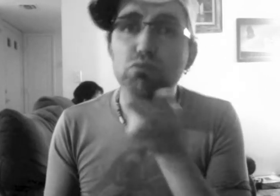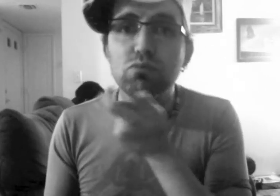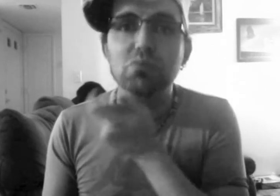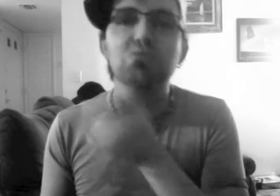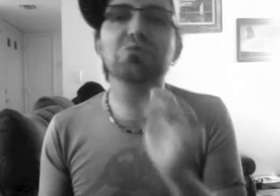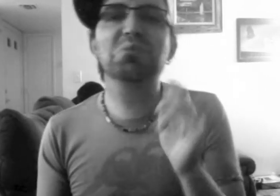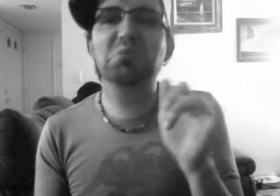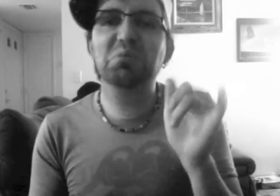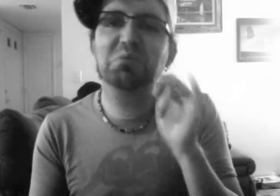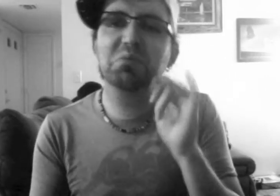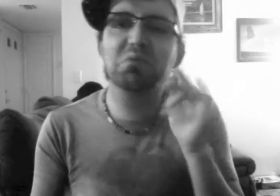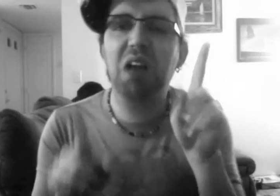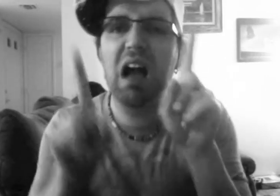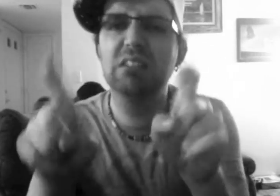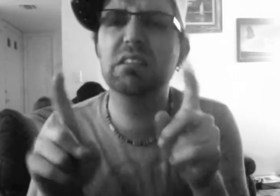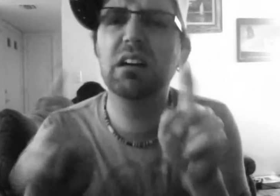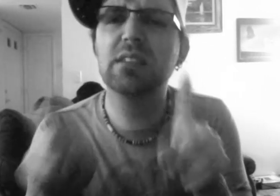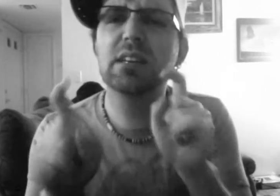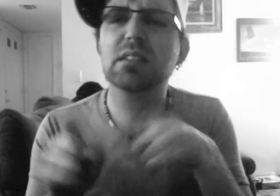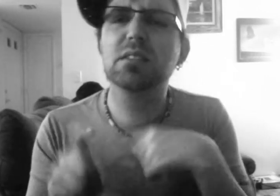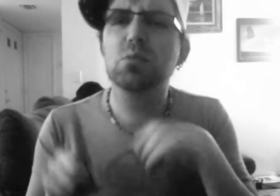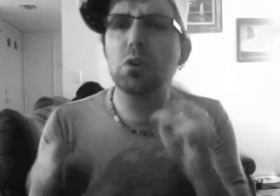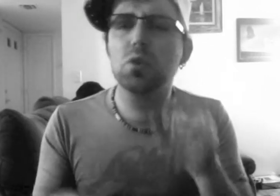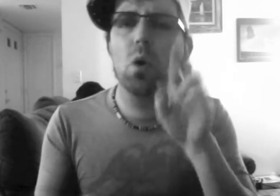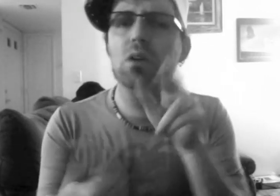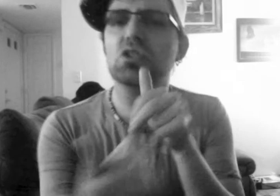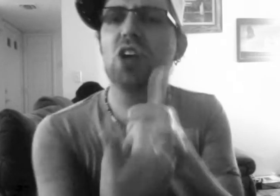love you. I'm